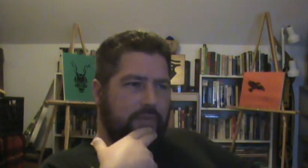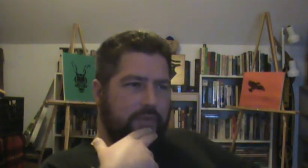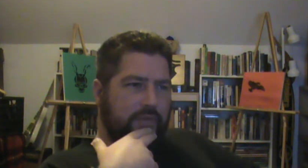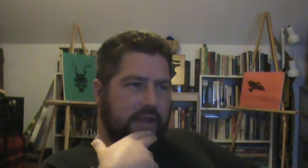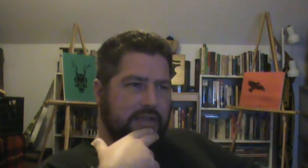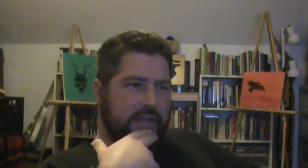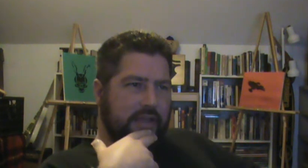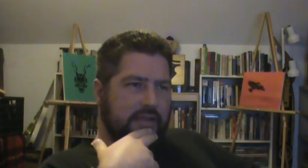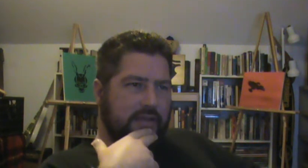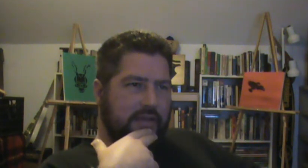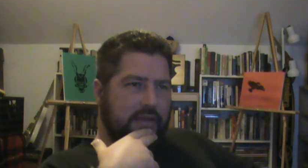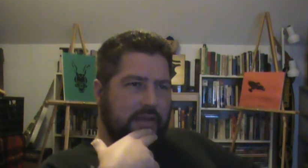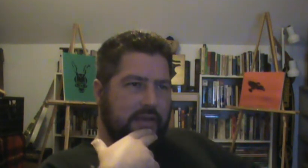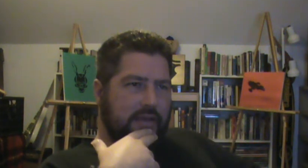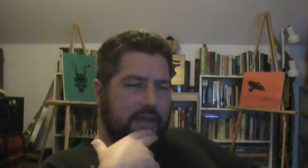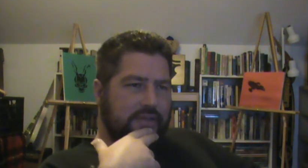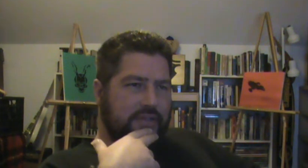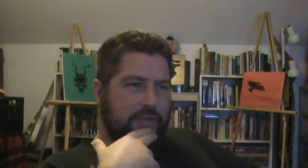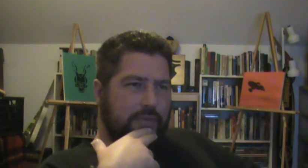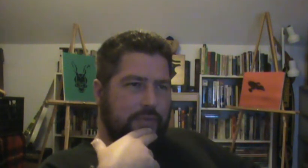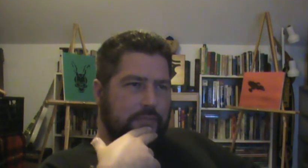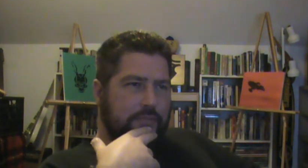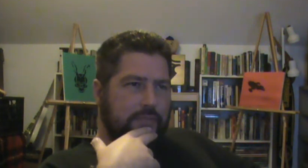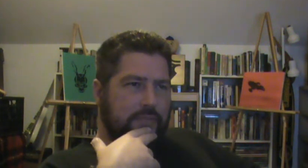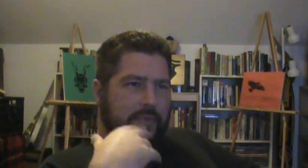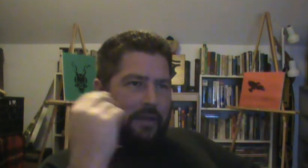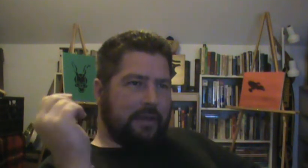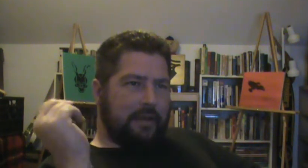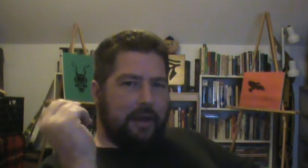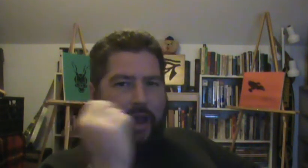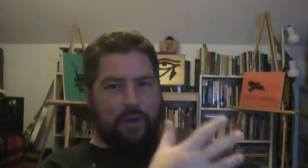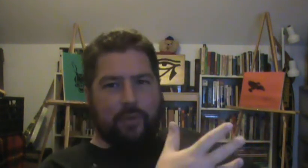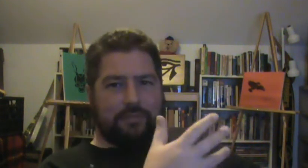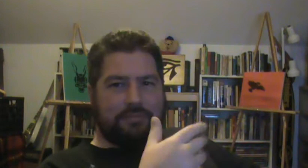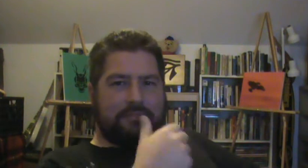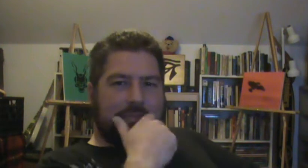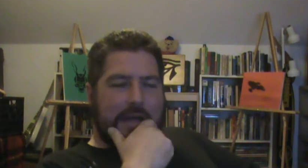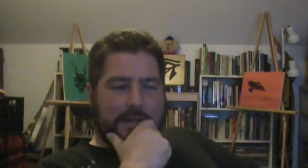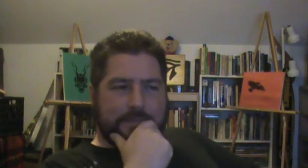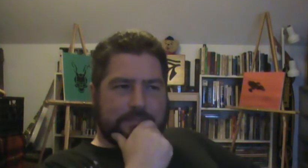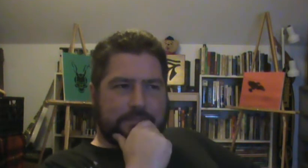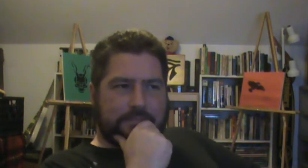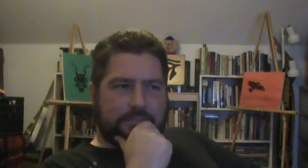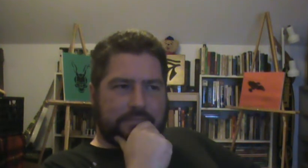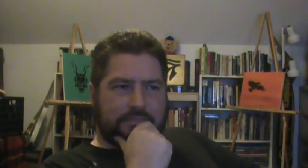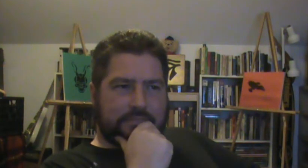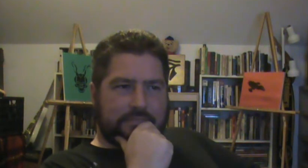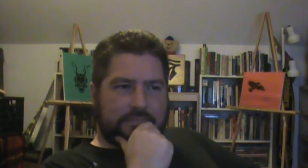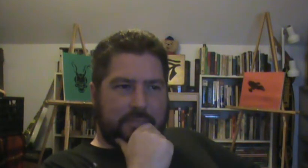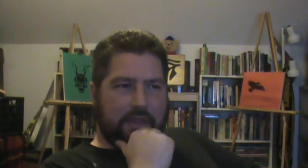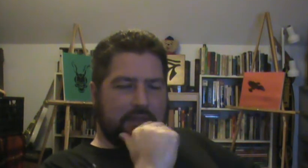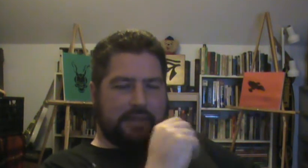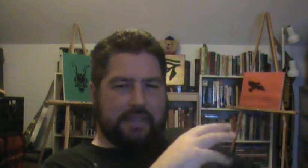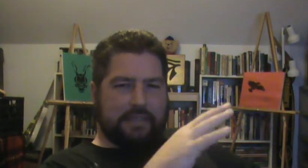flashlight. And so I don't think that this